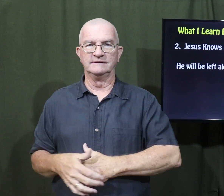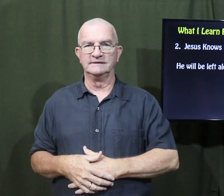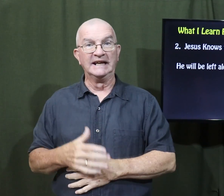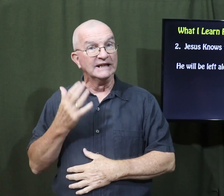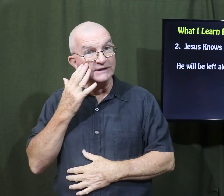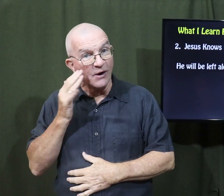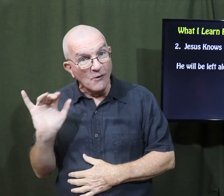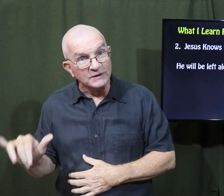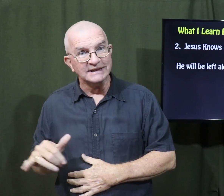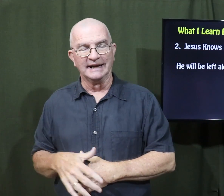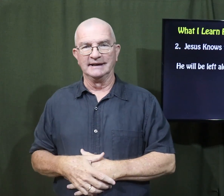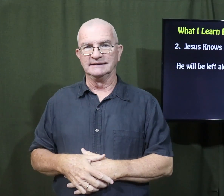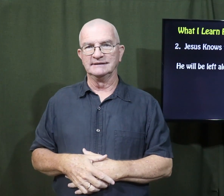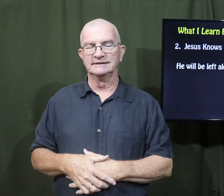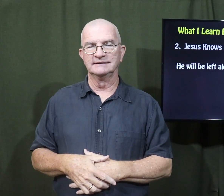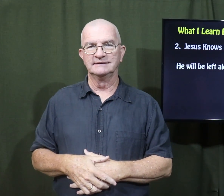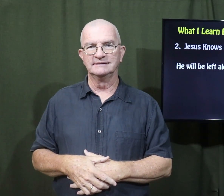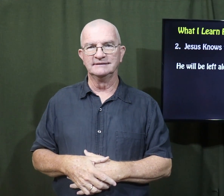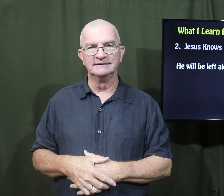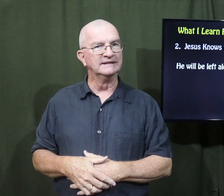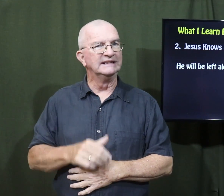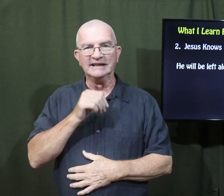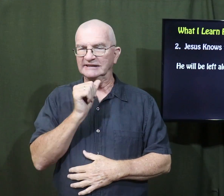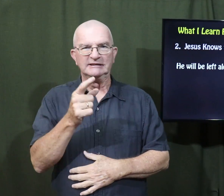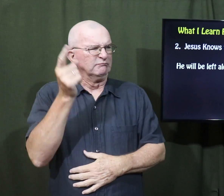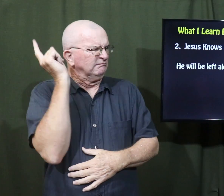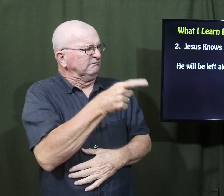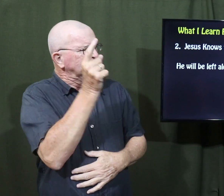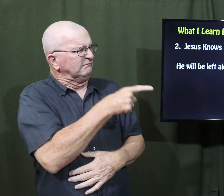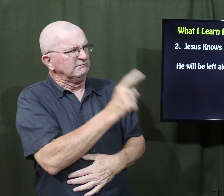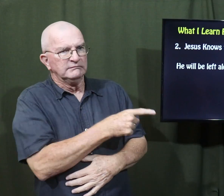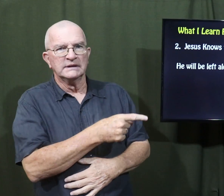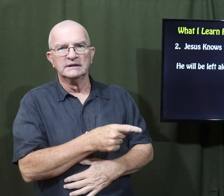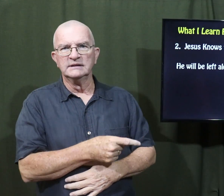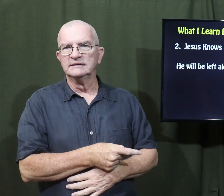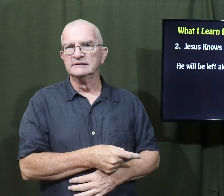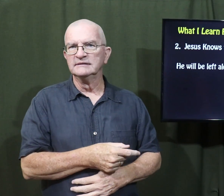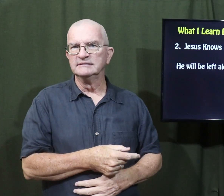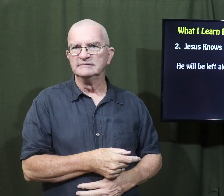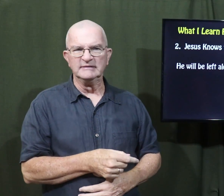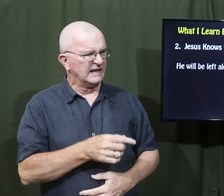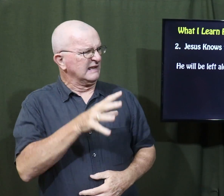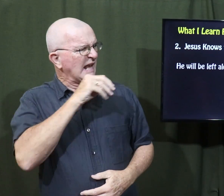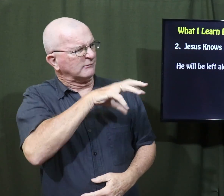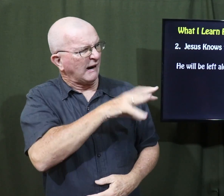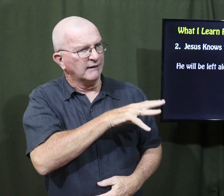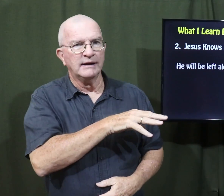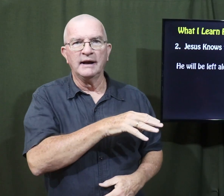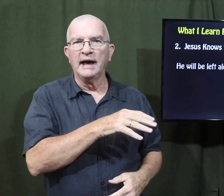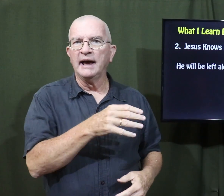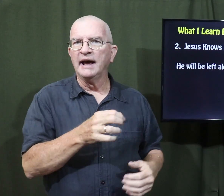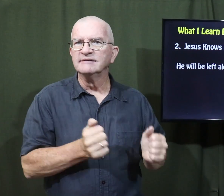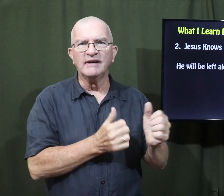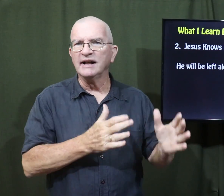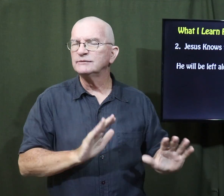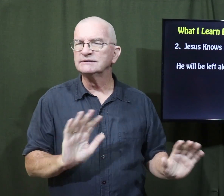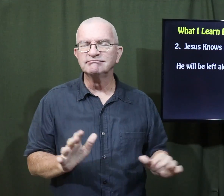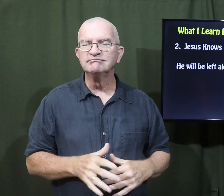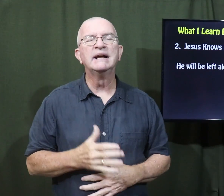He's going to be left by himself. He knows that. But he doesn't rebuke them. He doesn't correct them. He